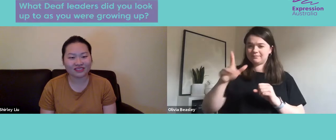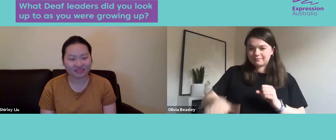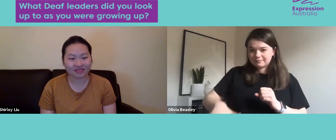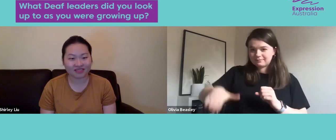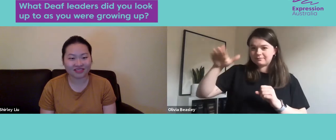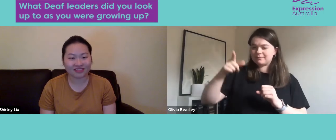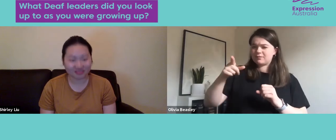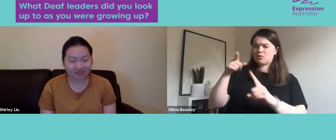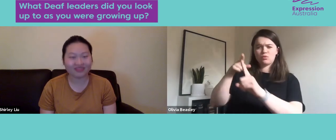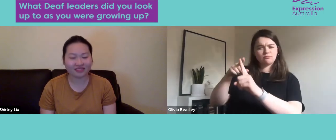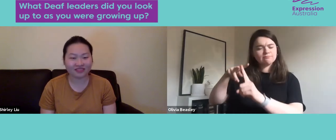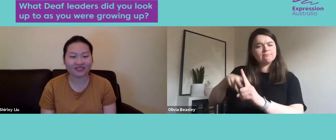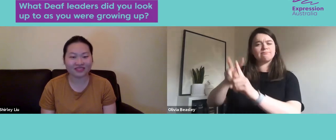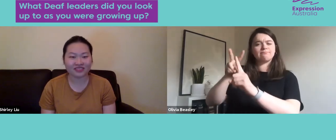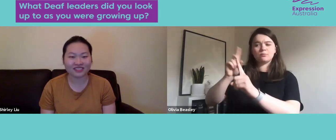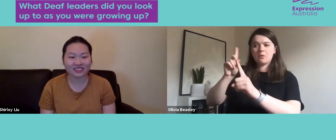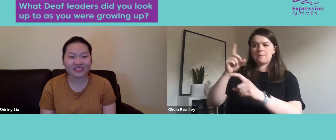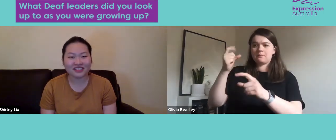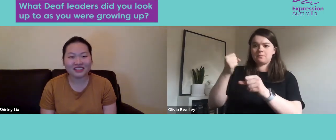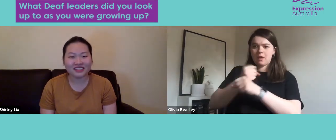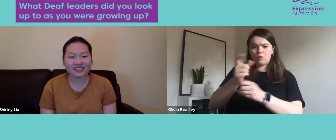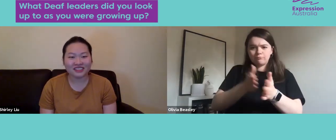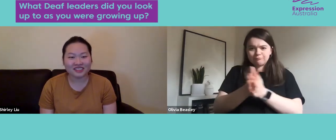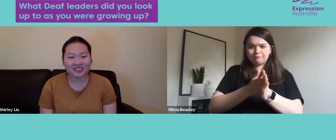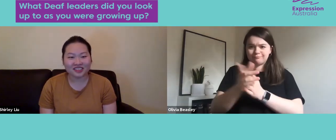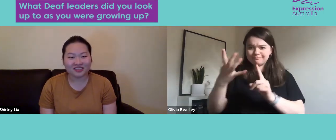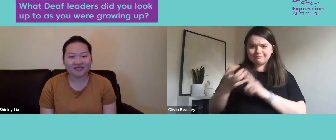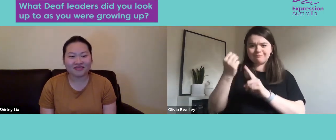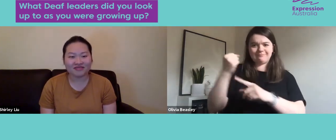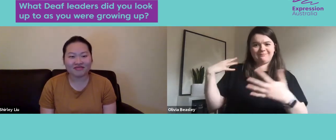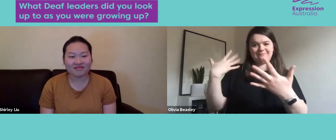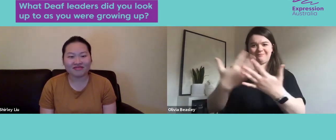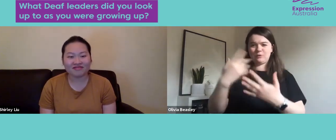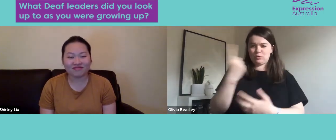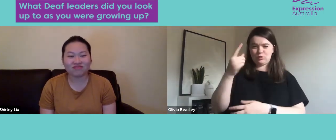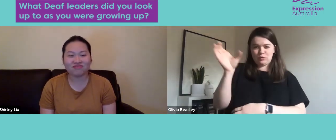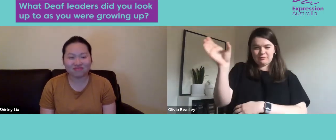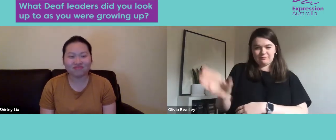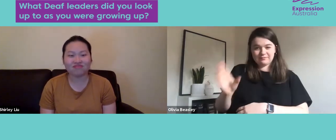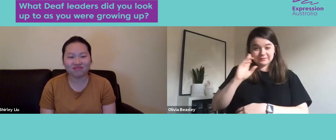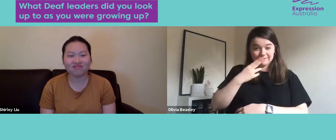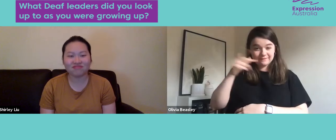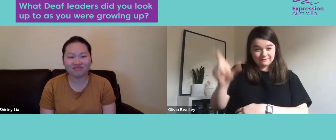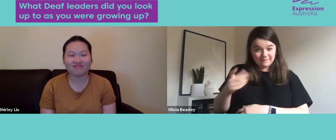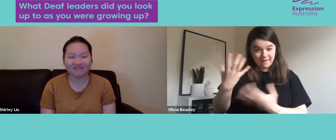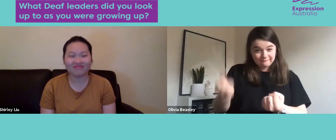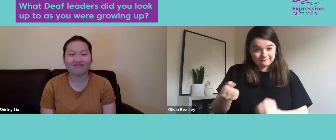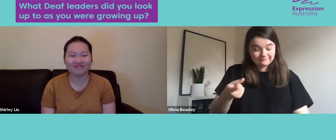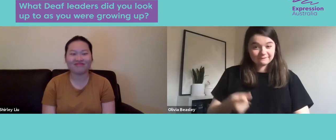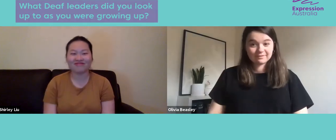growing up, who was your role model who helped you want to achieve what you have achieved? Did you have someone?